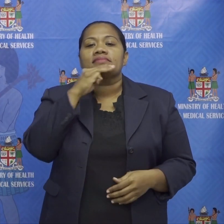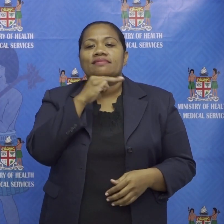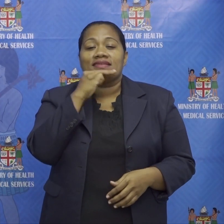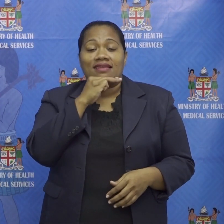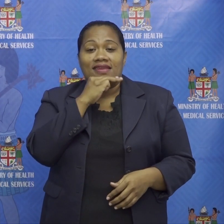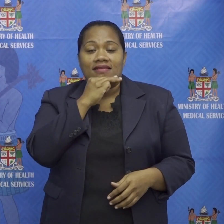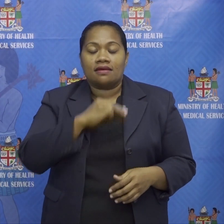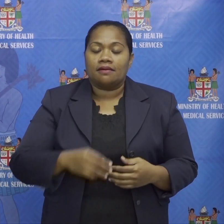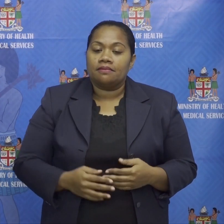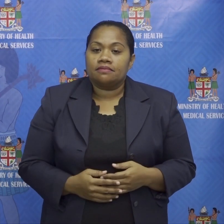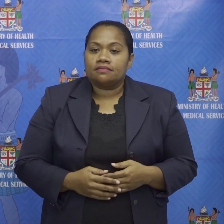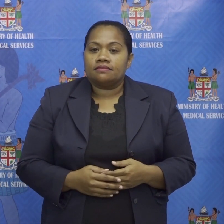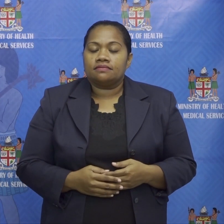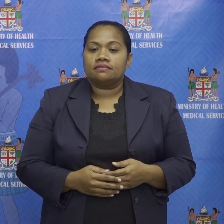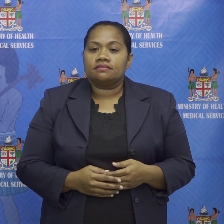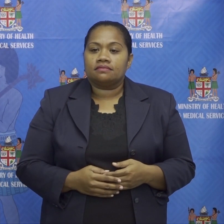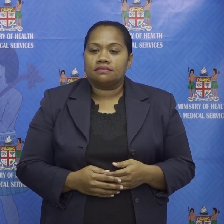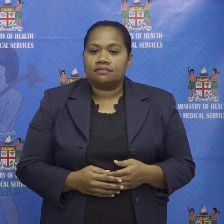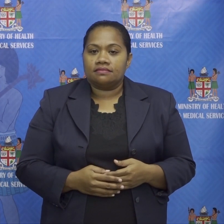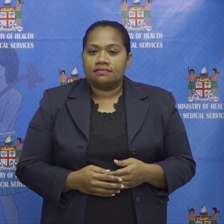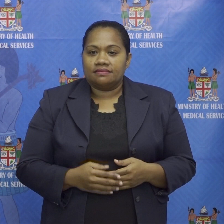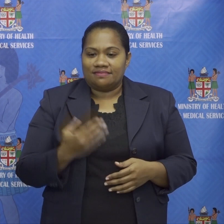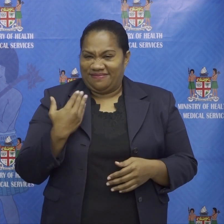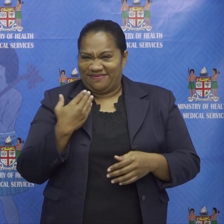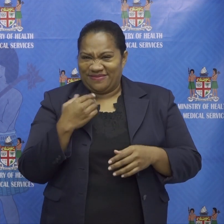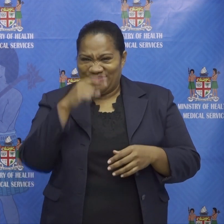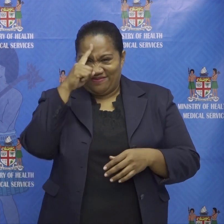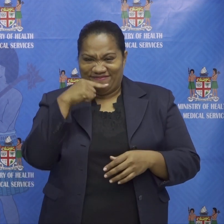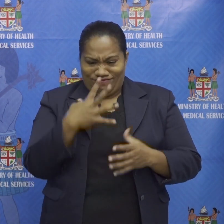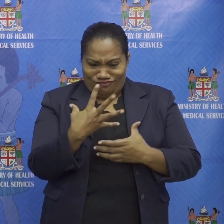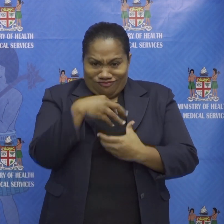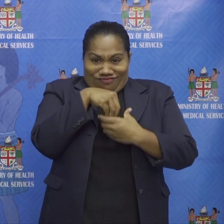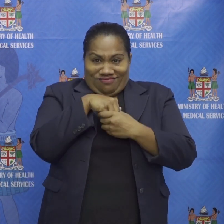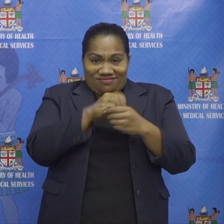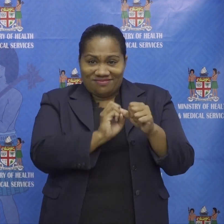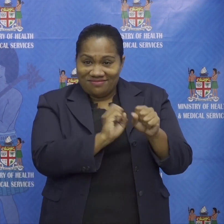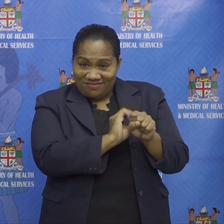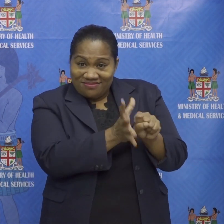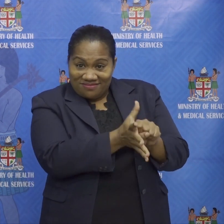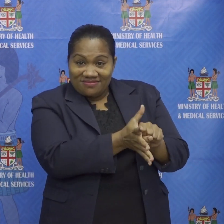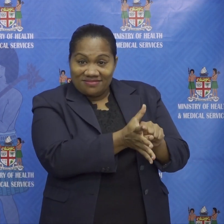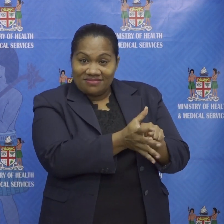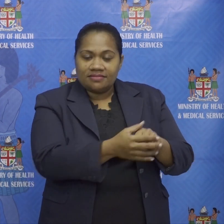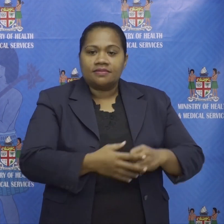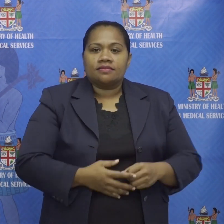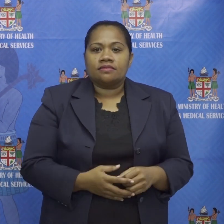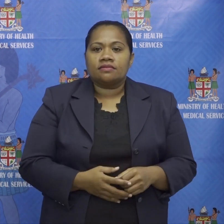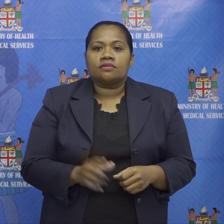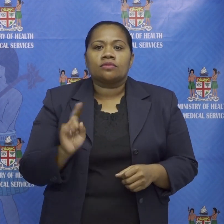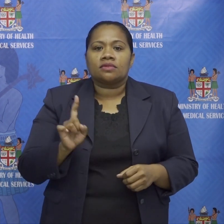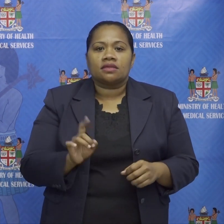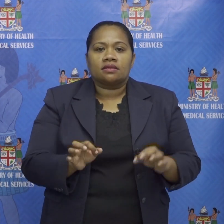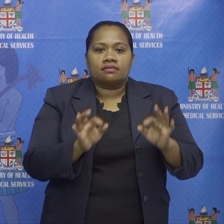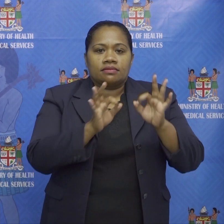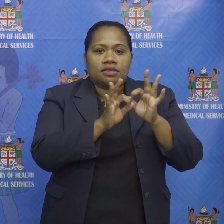that recent cases of COVID-19 are of the B.1.6.1